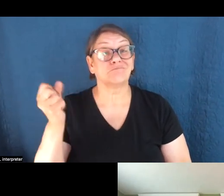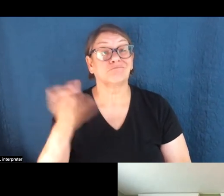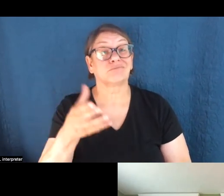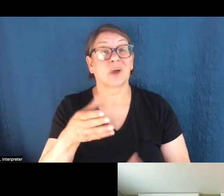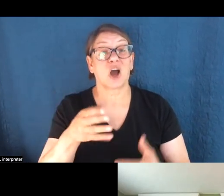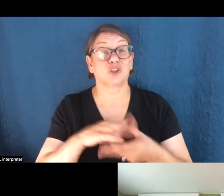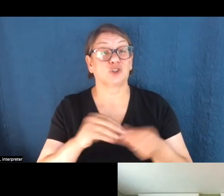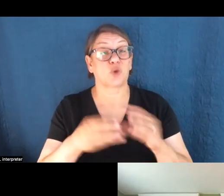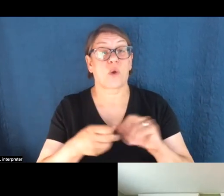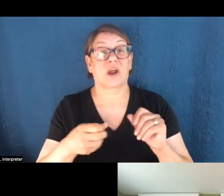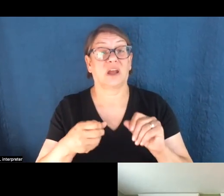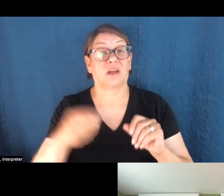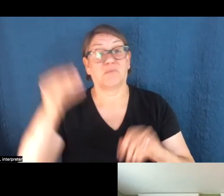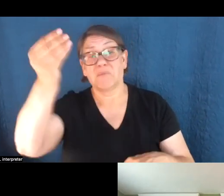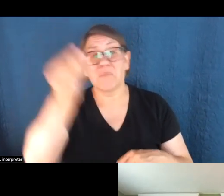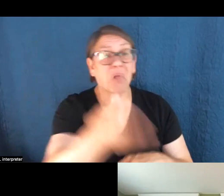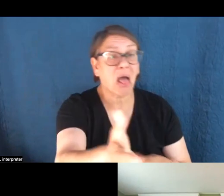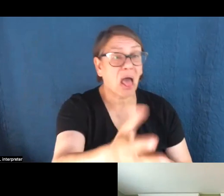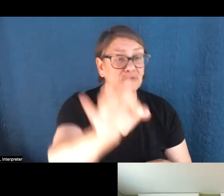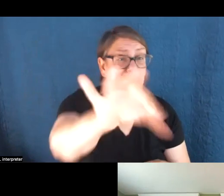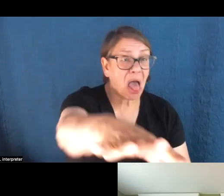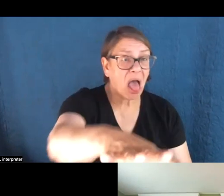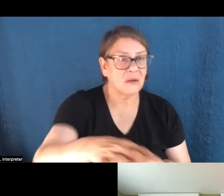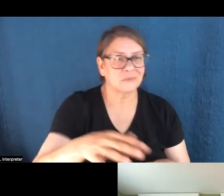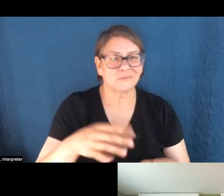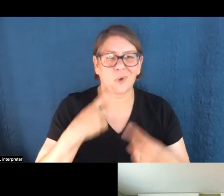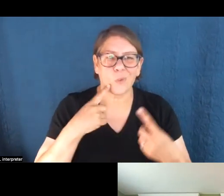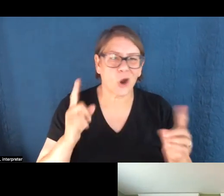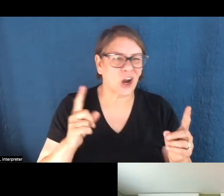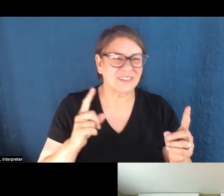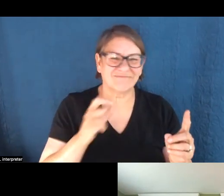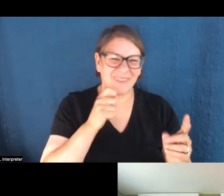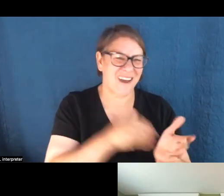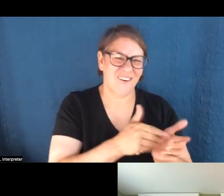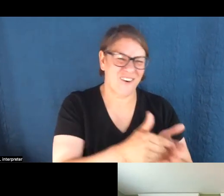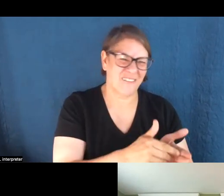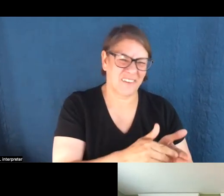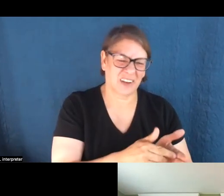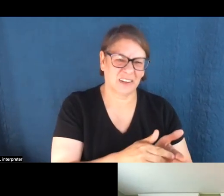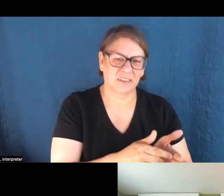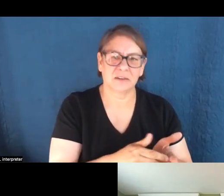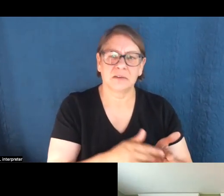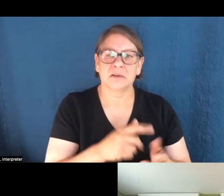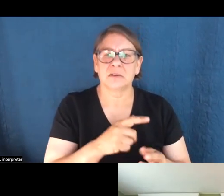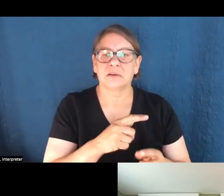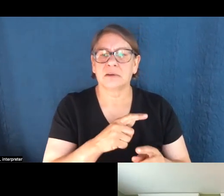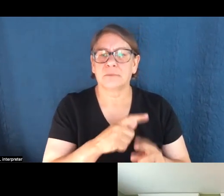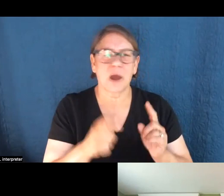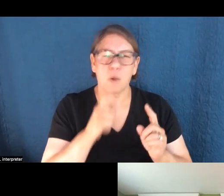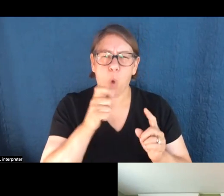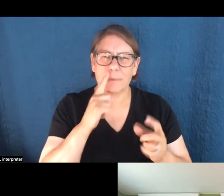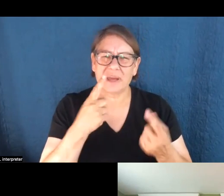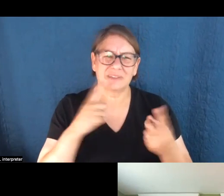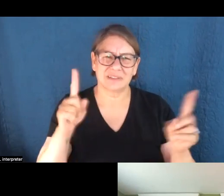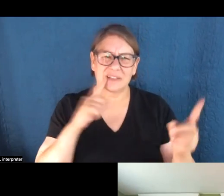not work. Um, maybe it works for some types of journalists, for those who cover the environment and are really in this stuff day in, day out, it's not going to be a successful strategy.